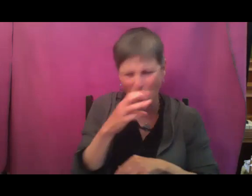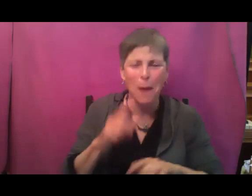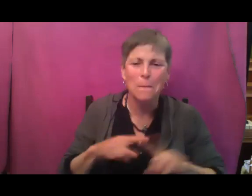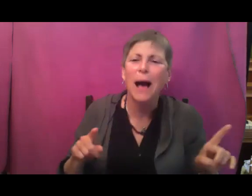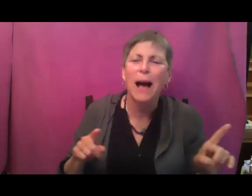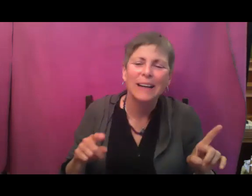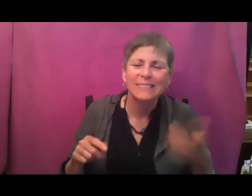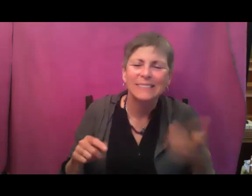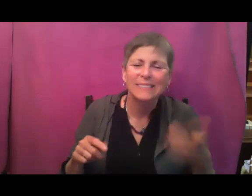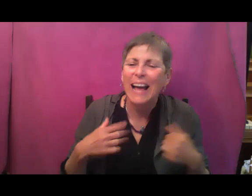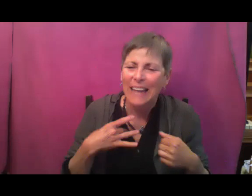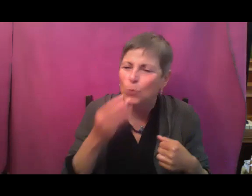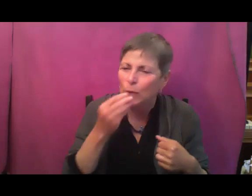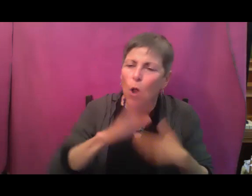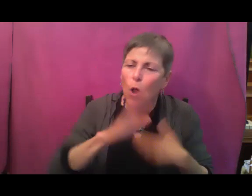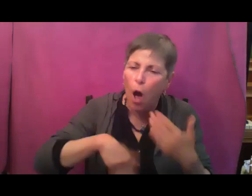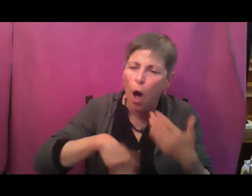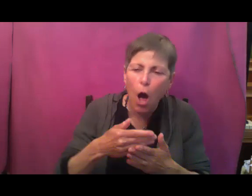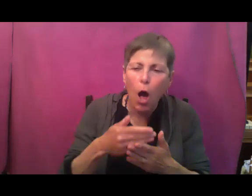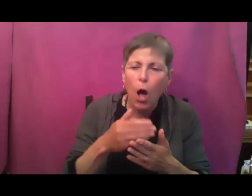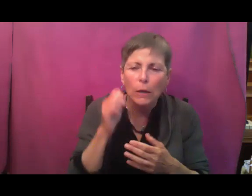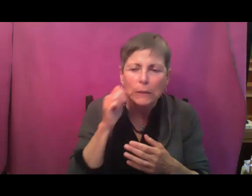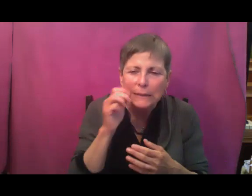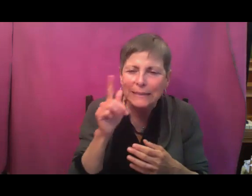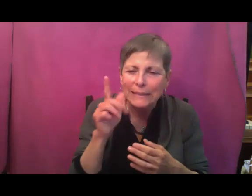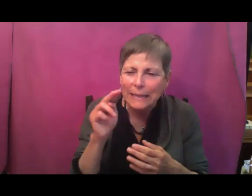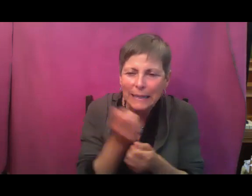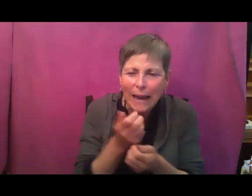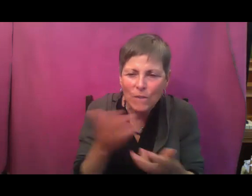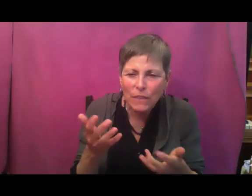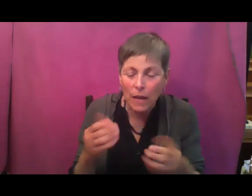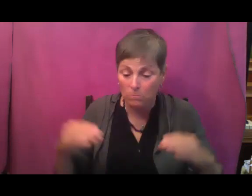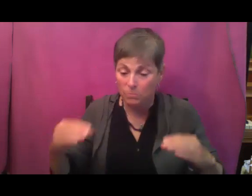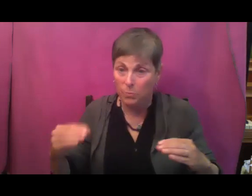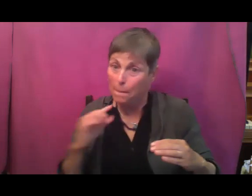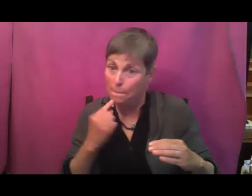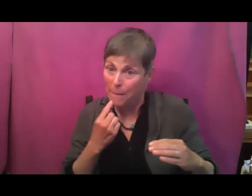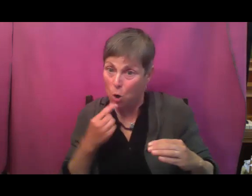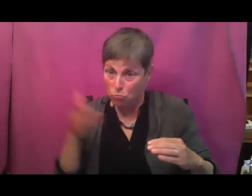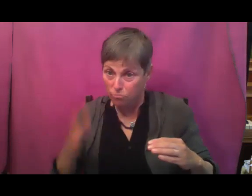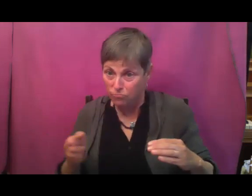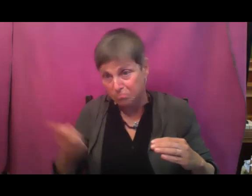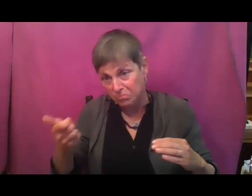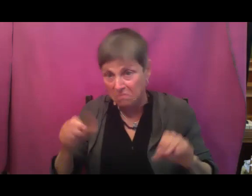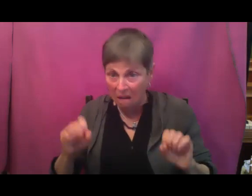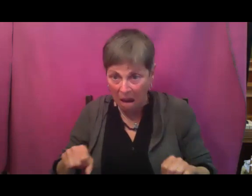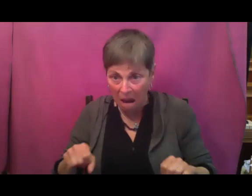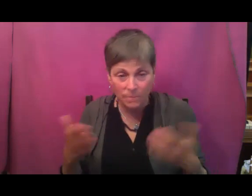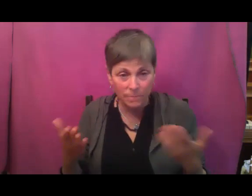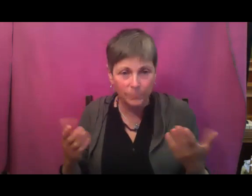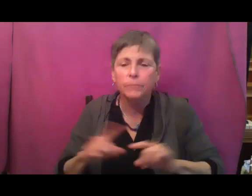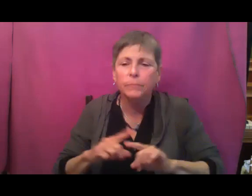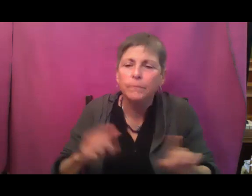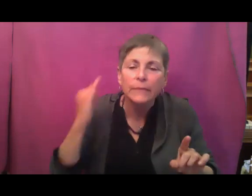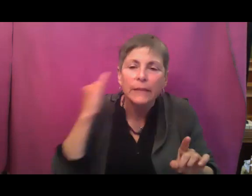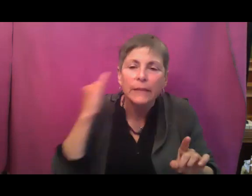off that stem end that will be a little bitter. But honestly, if I'm, if I'm not eating a homegrown cucumber,